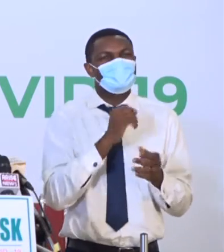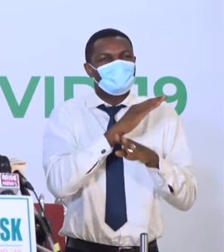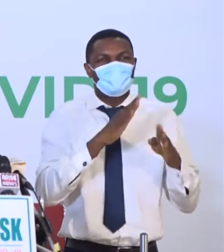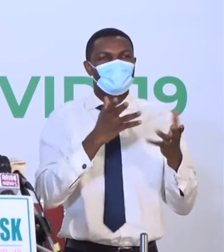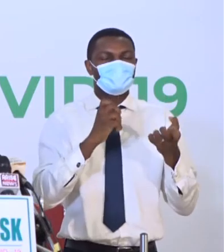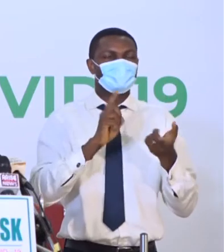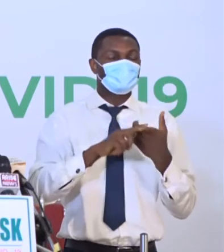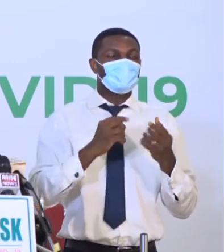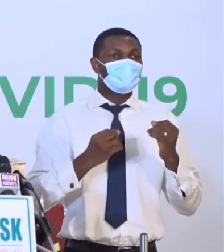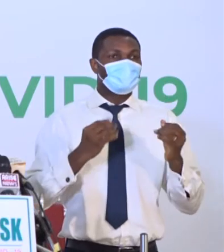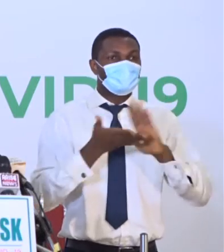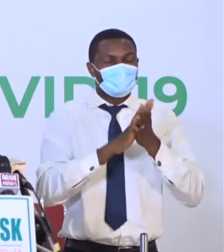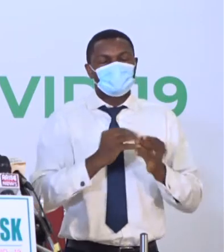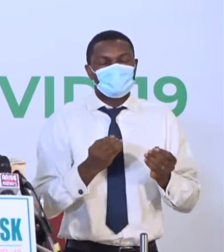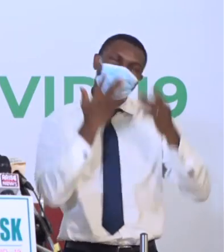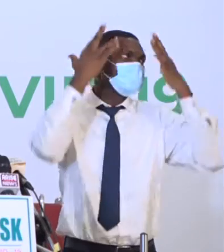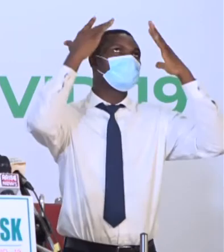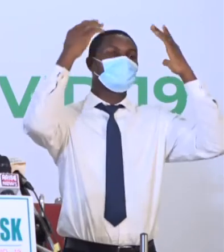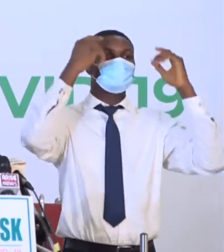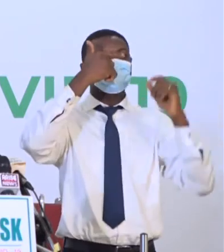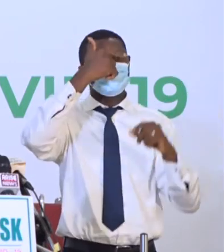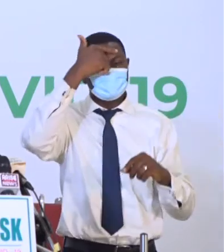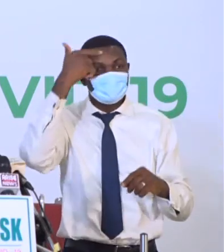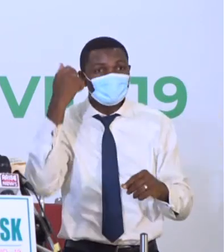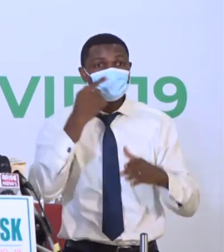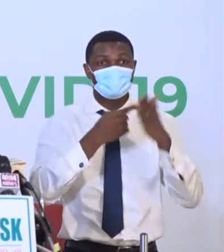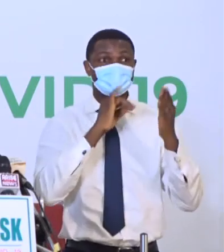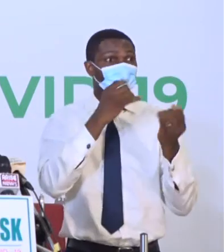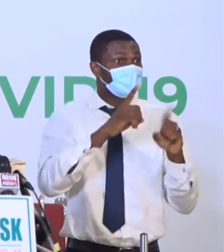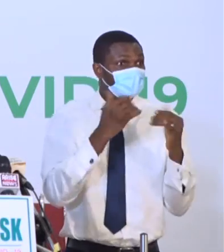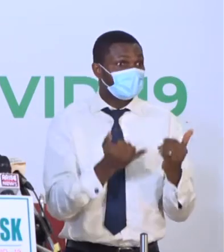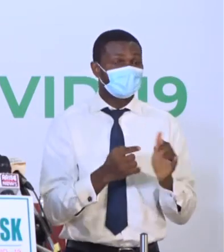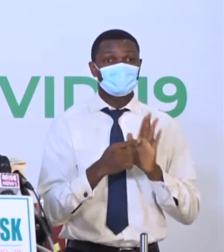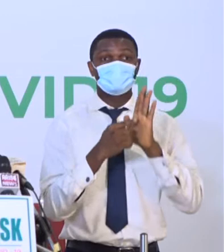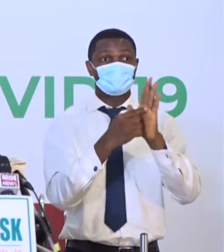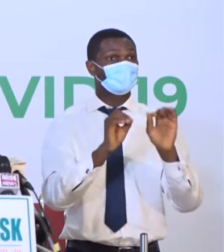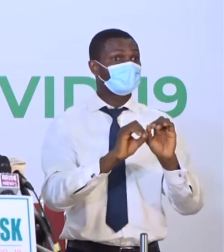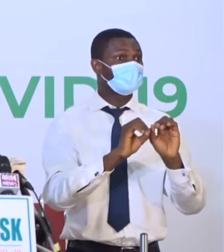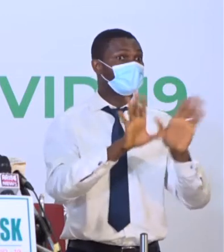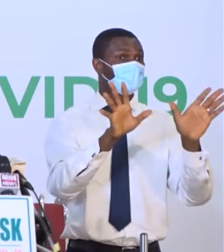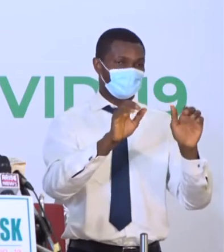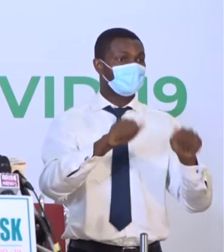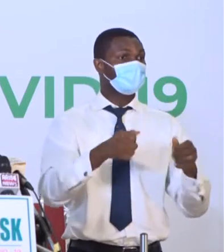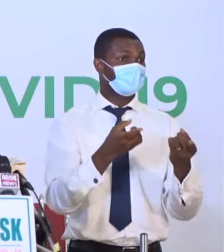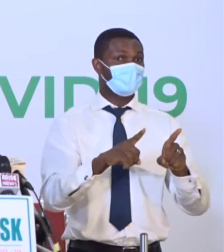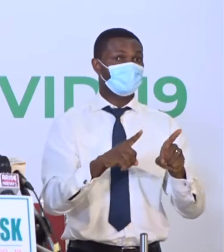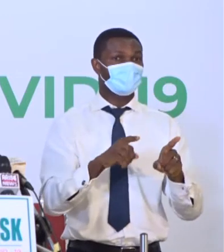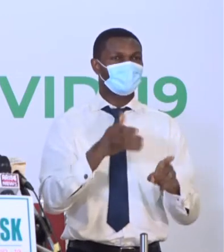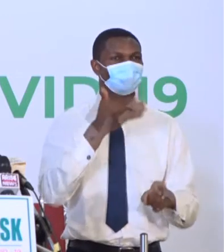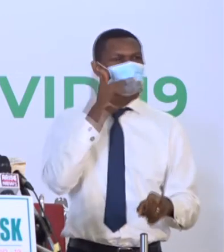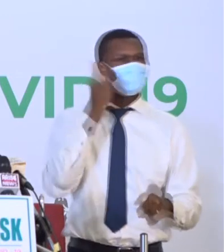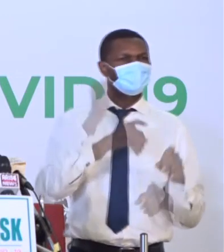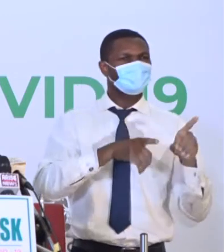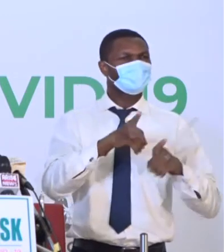indications are in that direction. Your best bet, therefore, is to avoid infections completely.